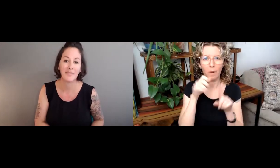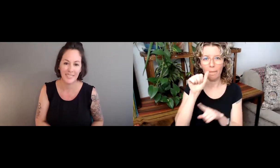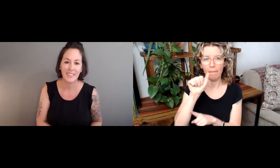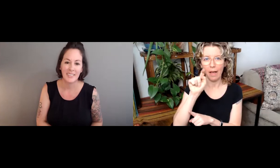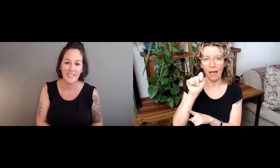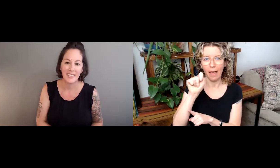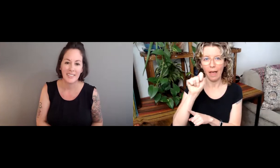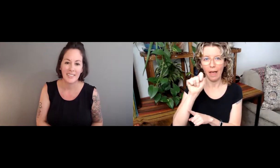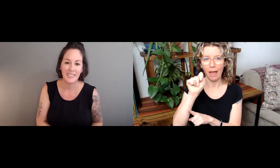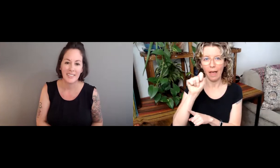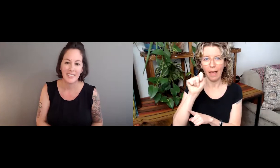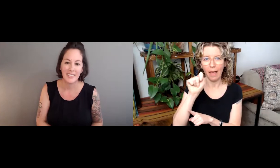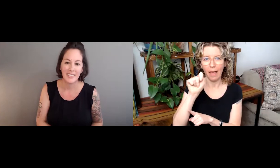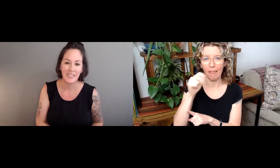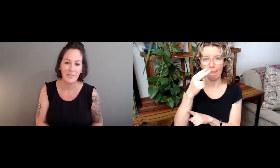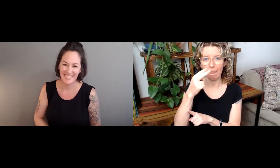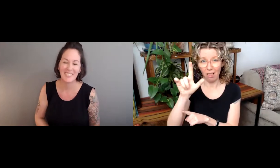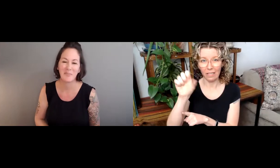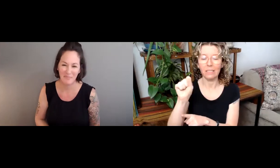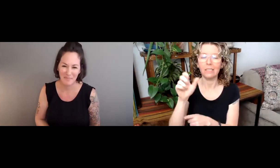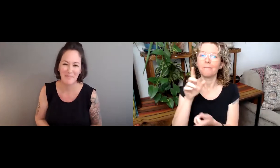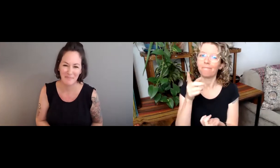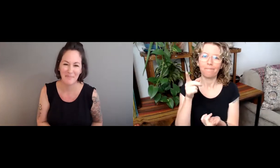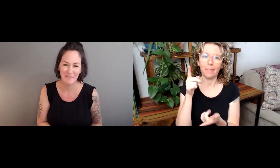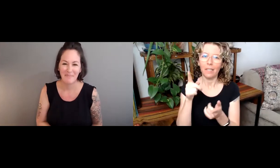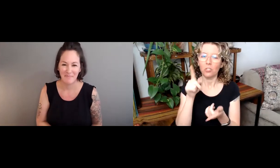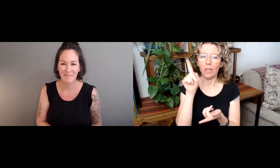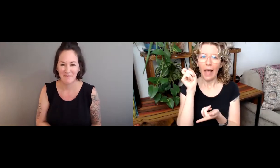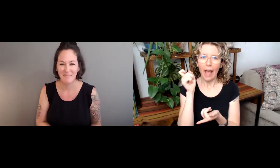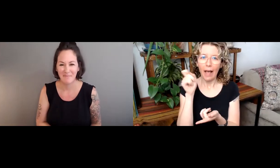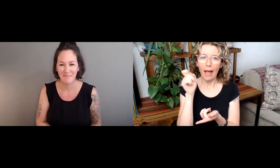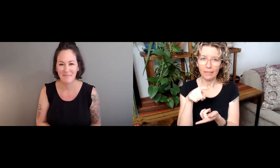This is a great from Athena Willis.